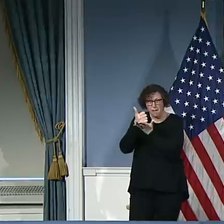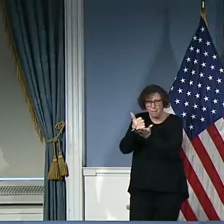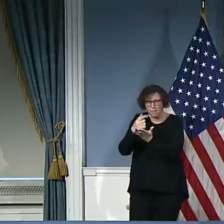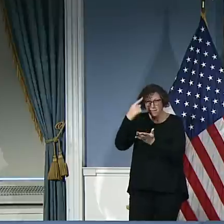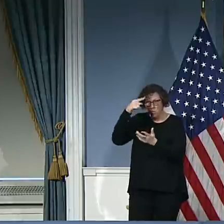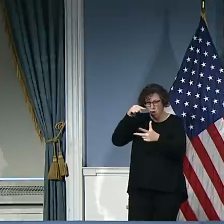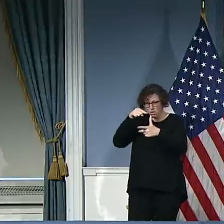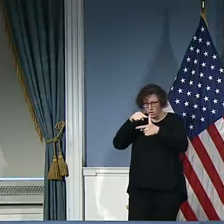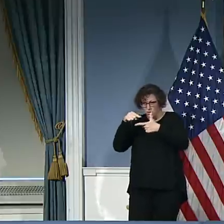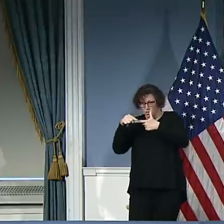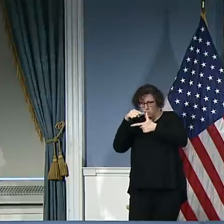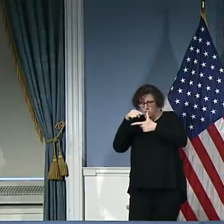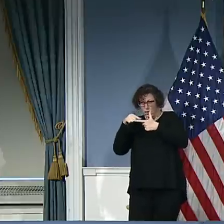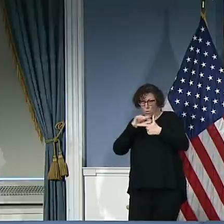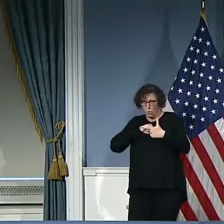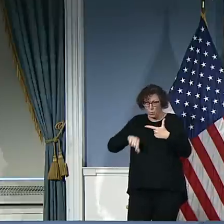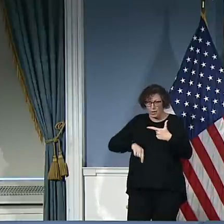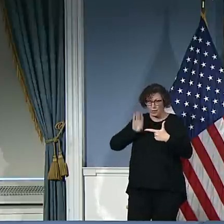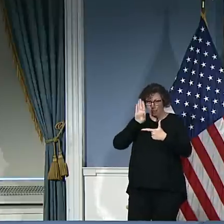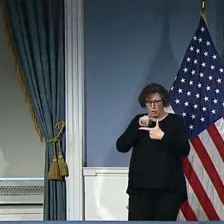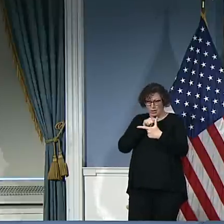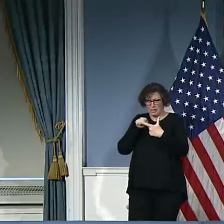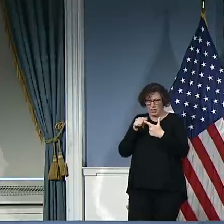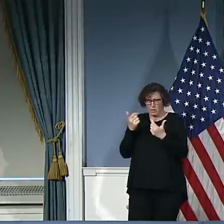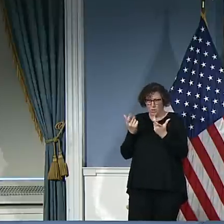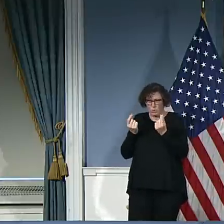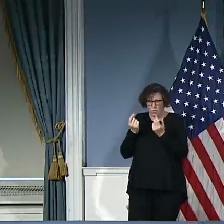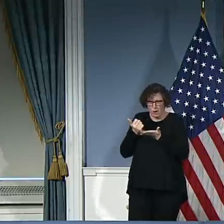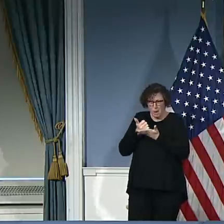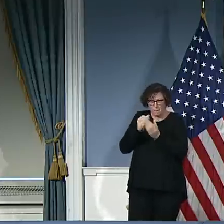asked for something along the lines of Javits.